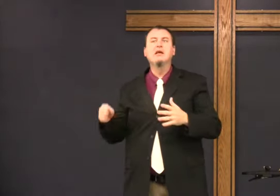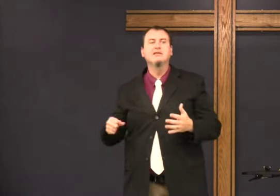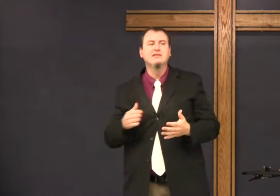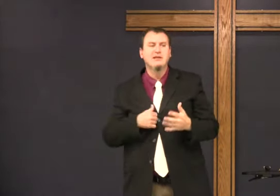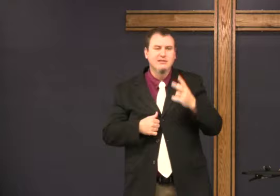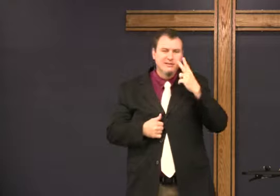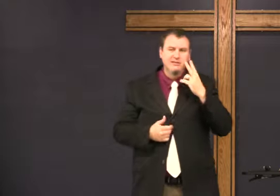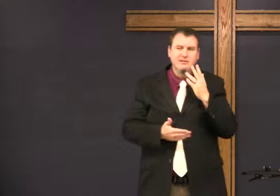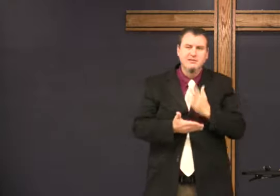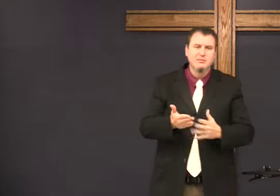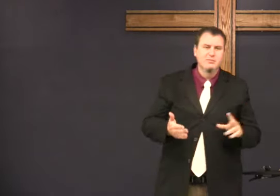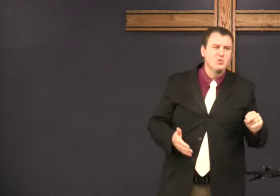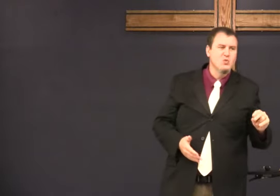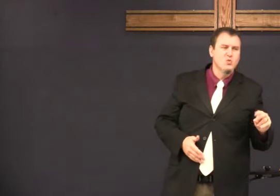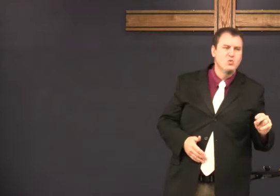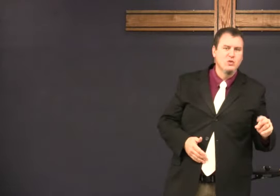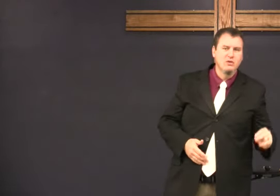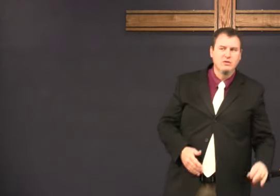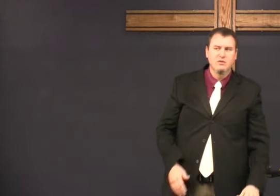No. people say yes. Some people say no.